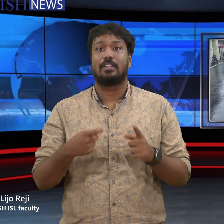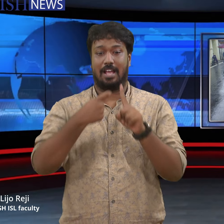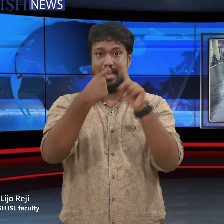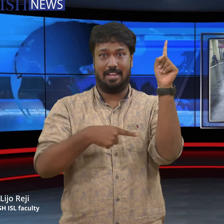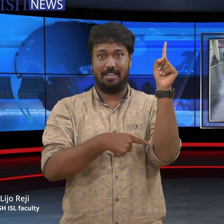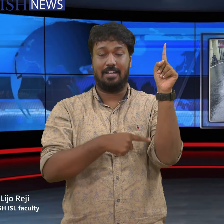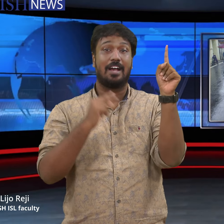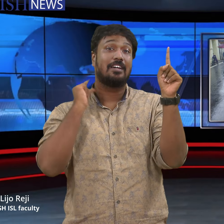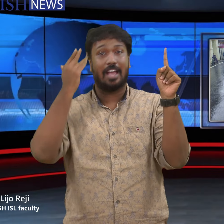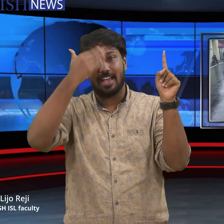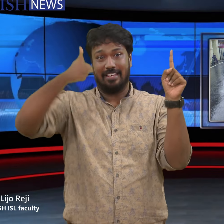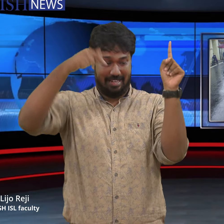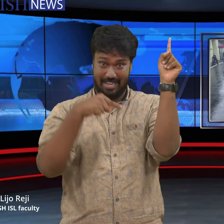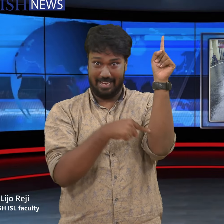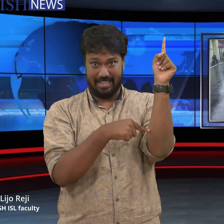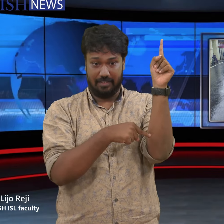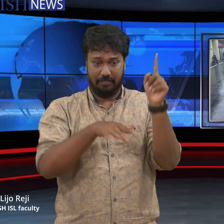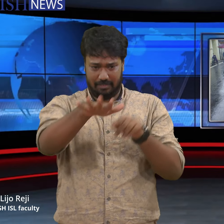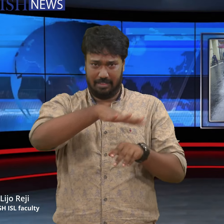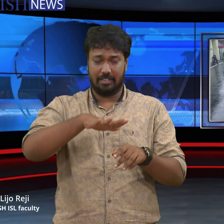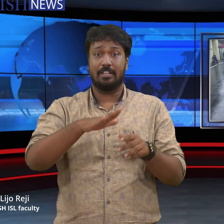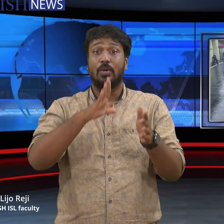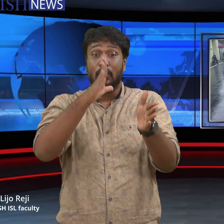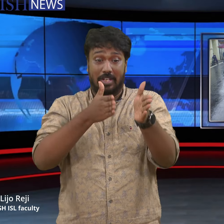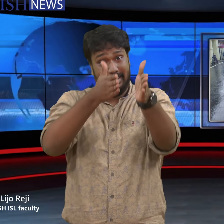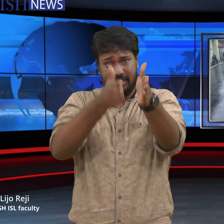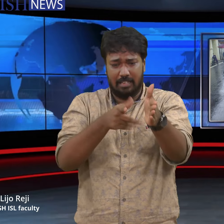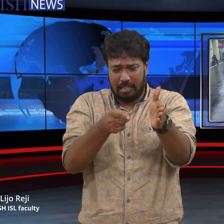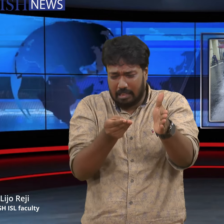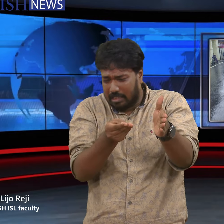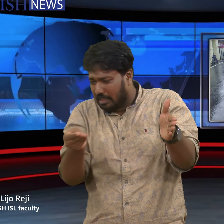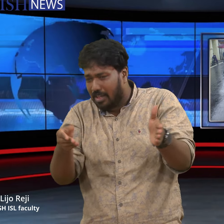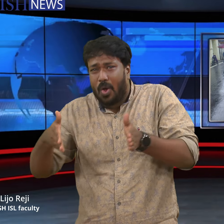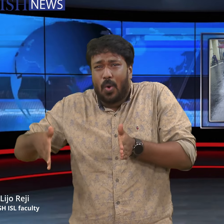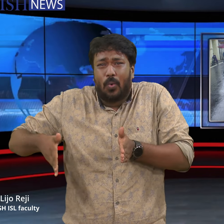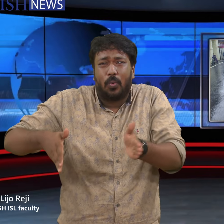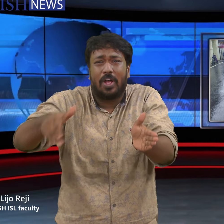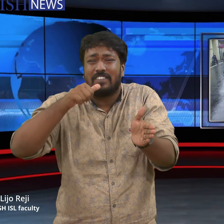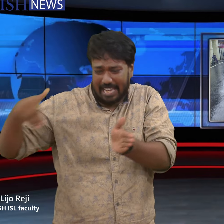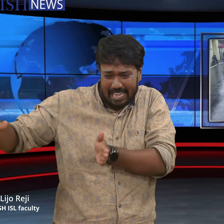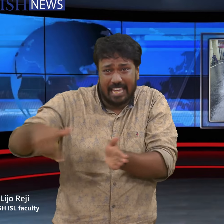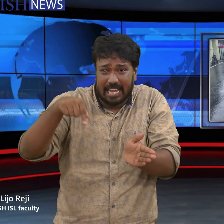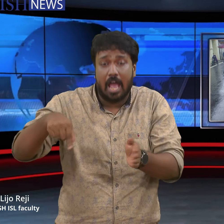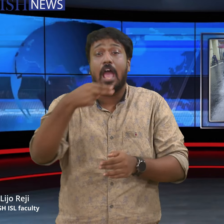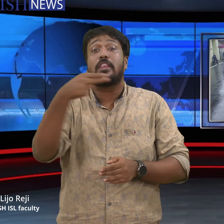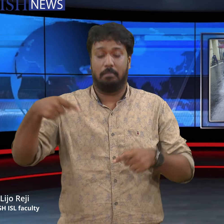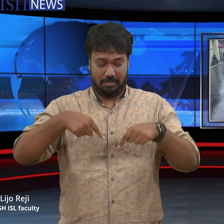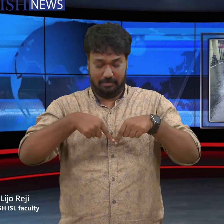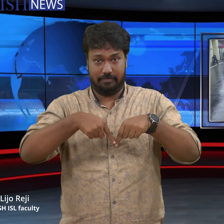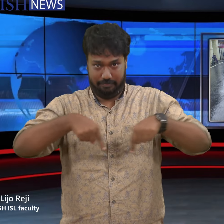caused by urban waste and debris clogging stormwater drains and canals in the capital city. The Kerala government has identified